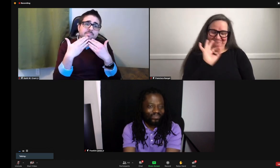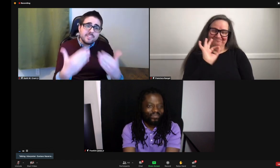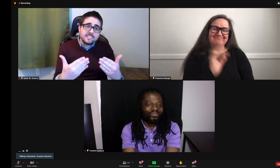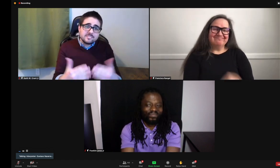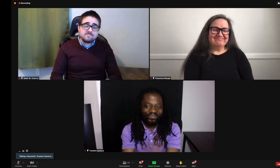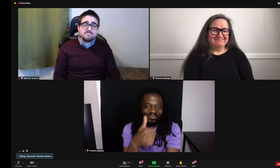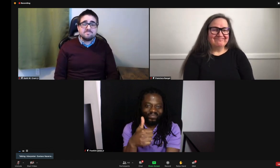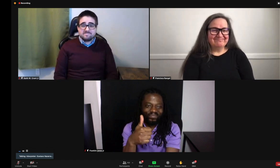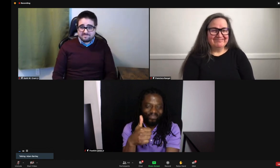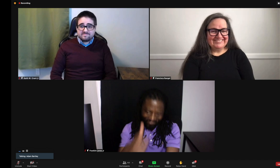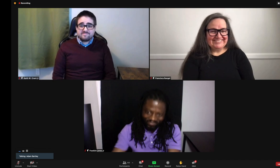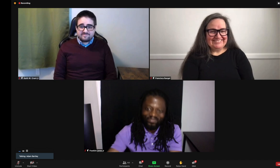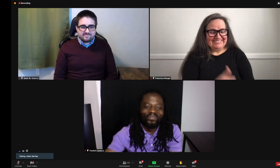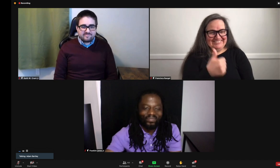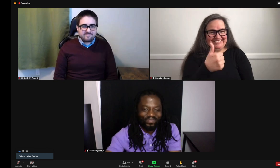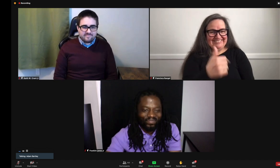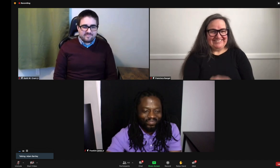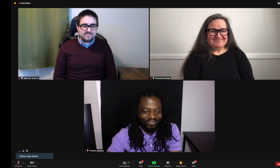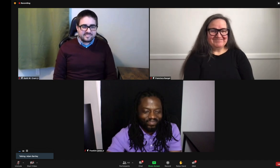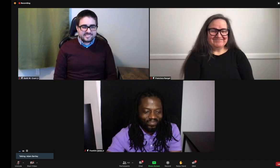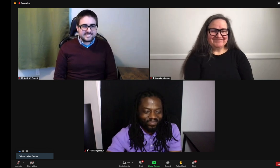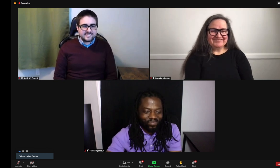Wow. Thank you. Thank you both so much.